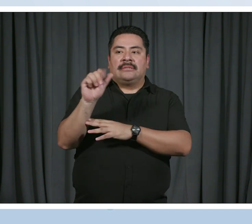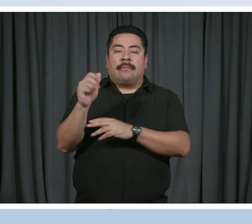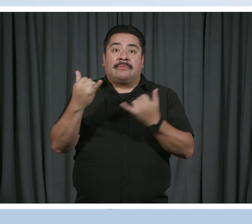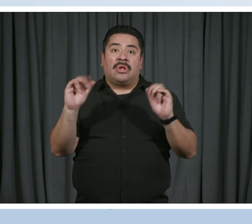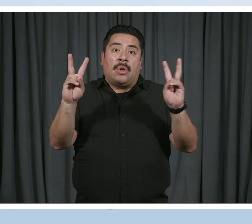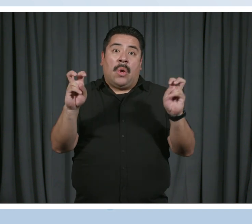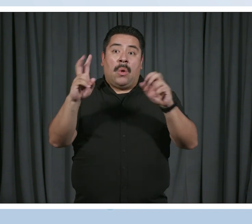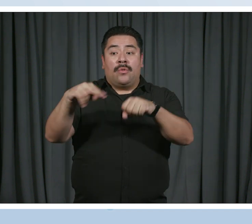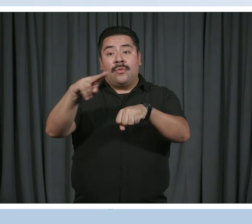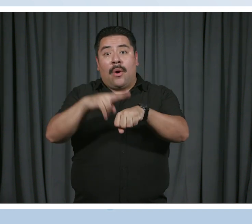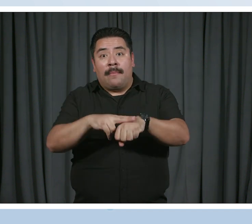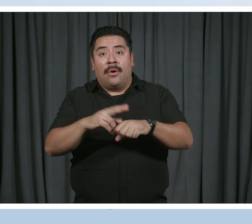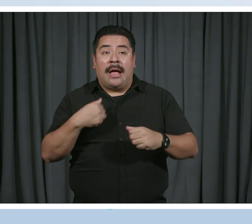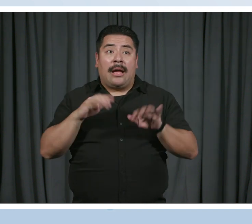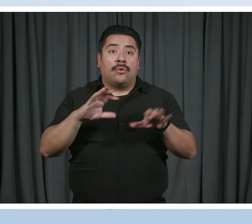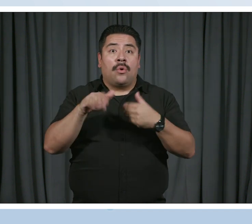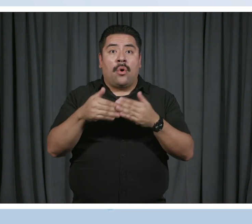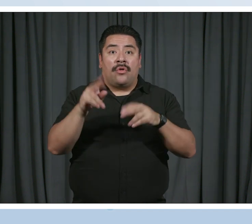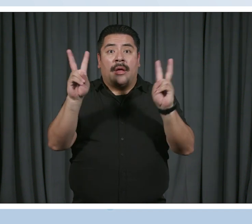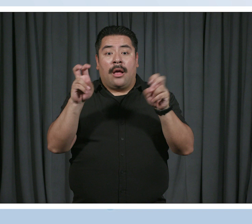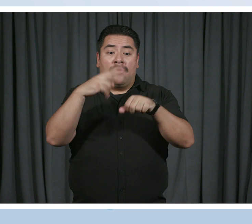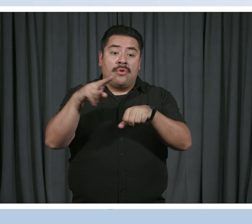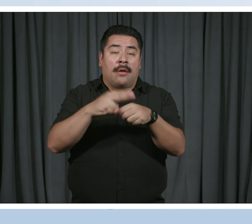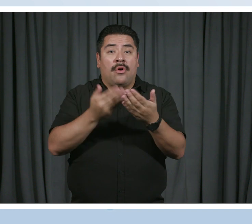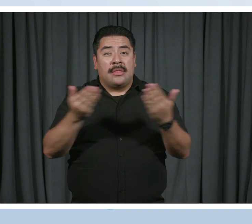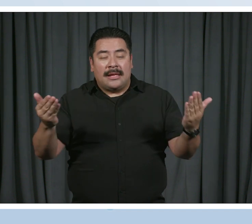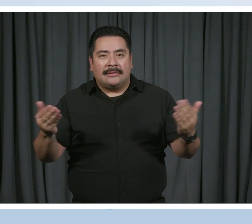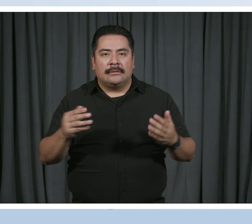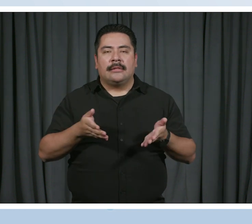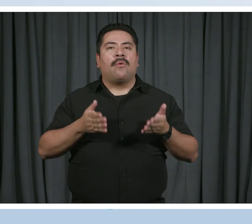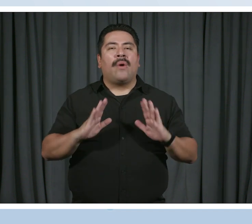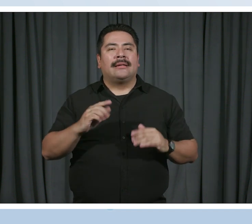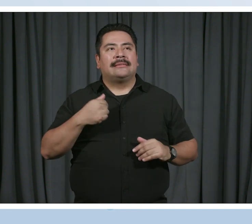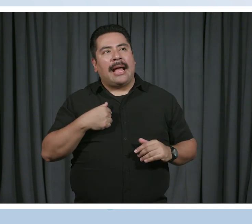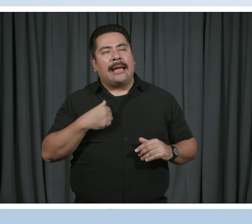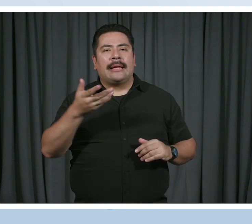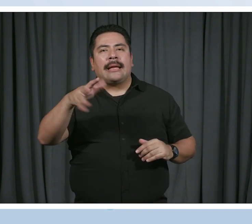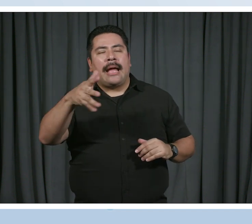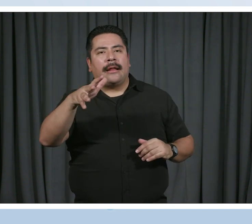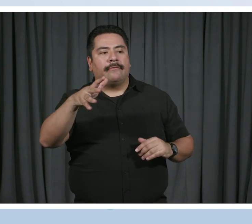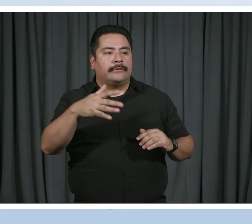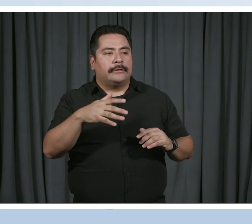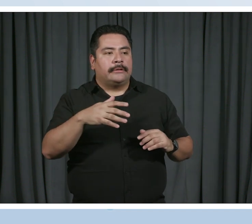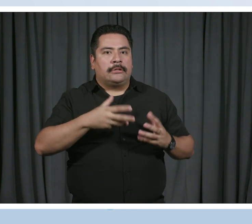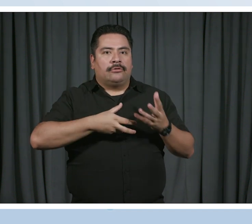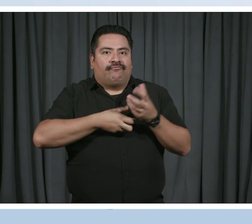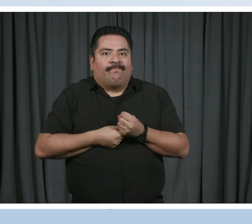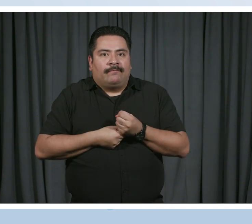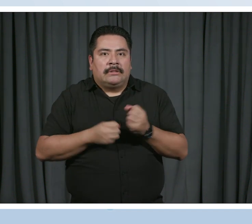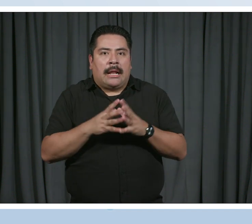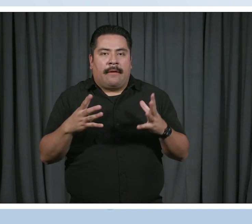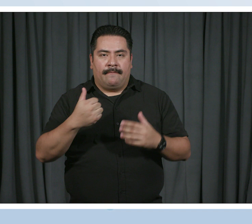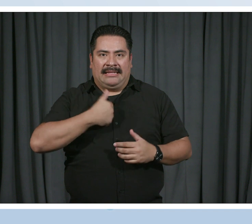normal. And I do other normal things, so to speak. And just like the ways that I kind of repressed a lot of myself